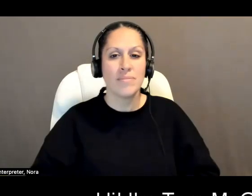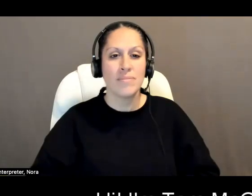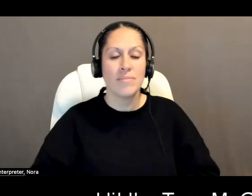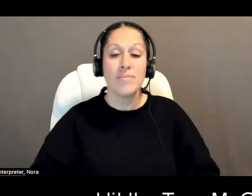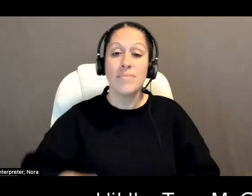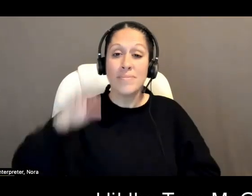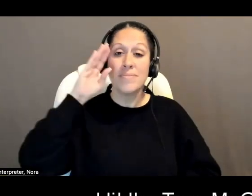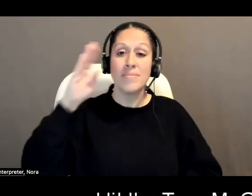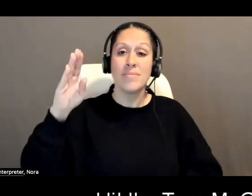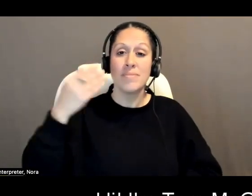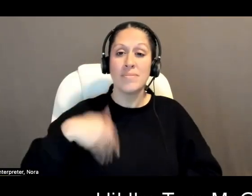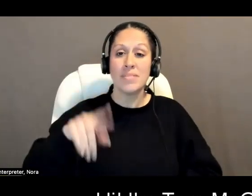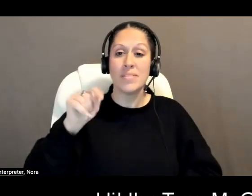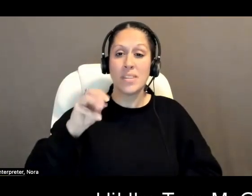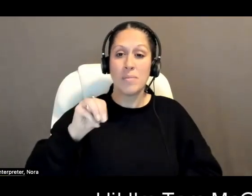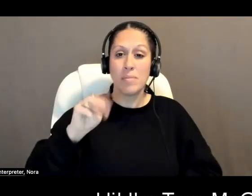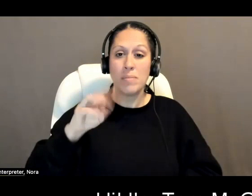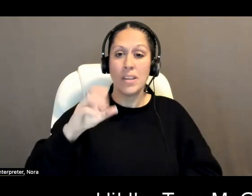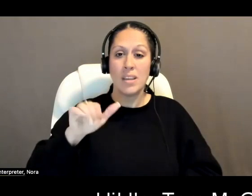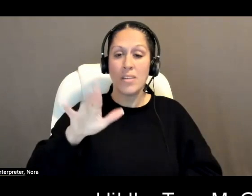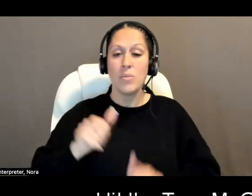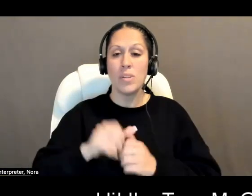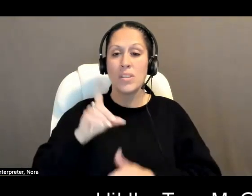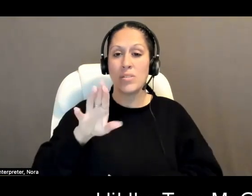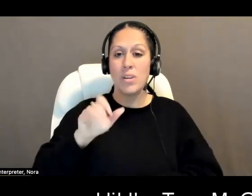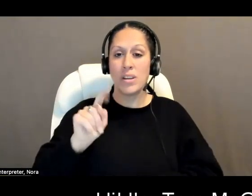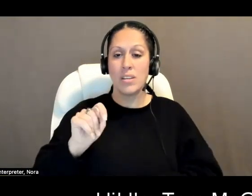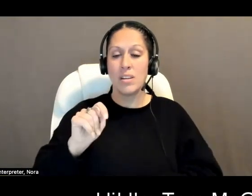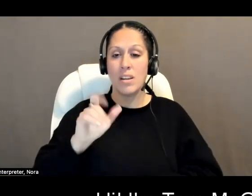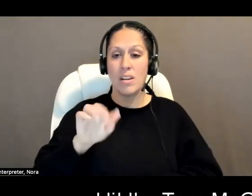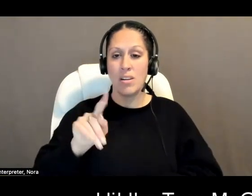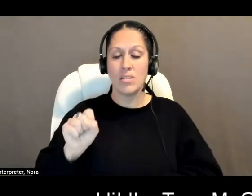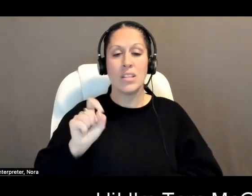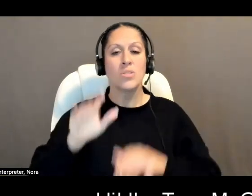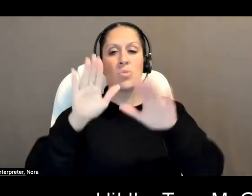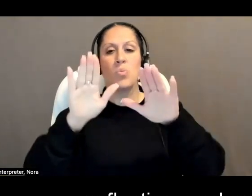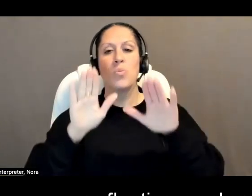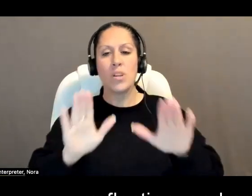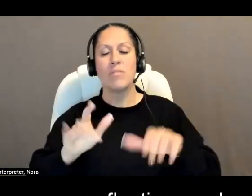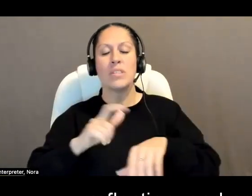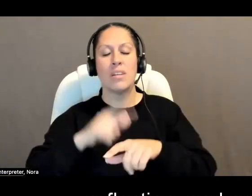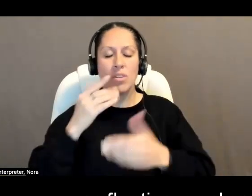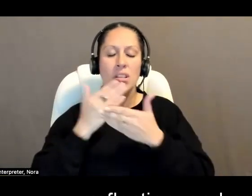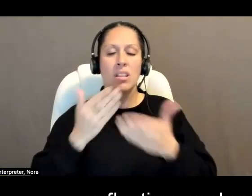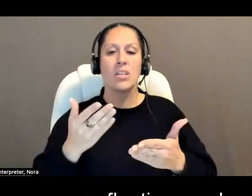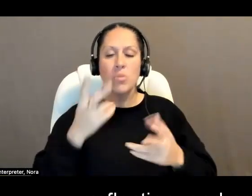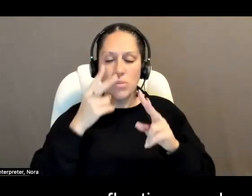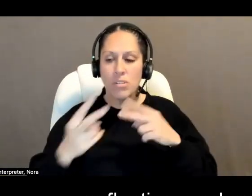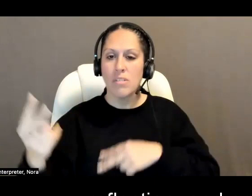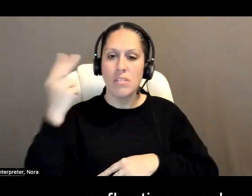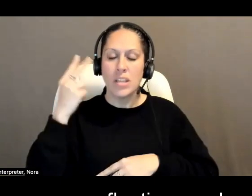Hi, I'm Tom McGarry with Dracut Arts. In this wonderful season of thankfulness, reflection,